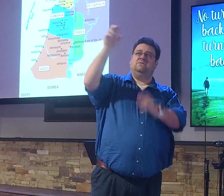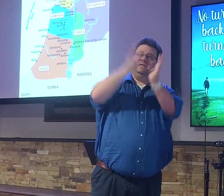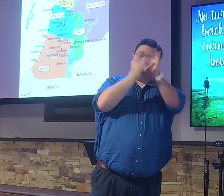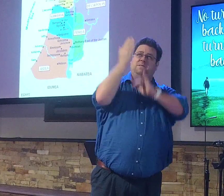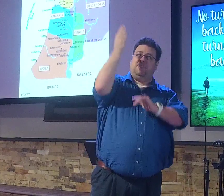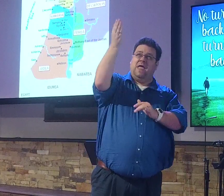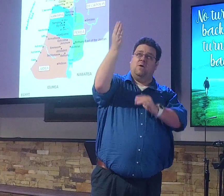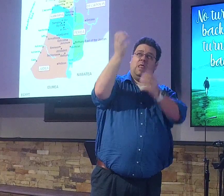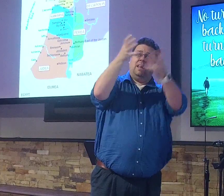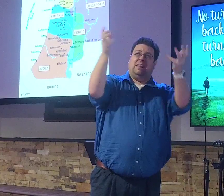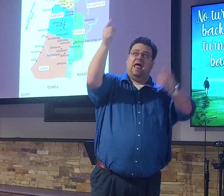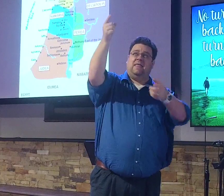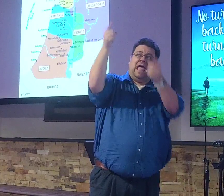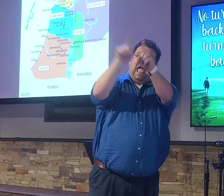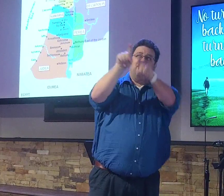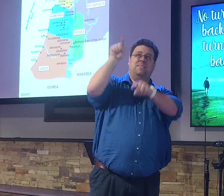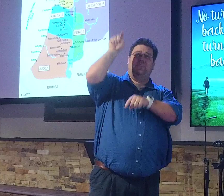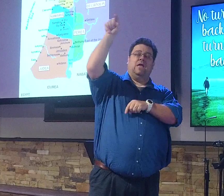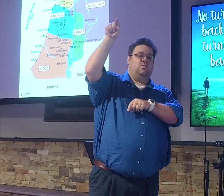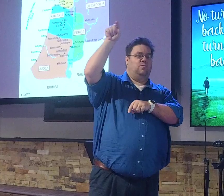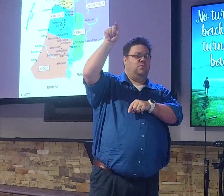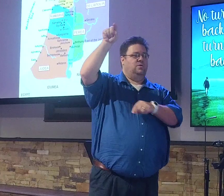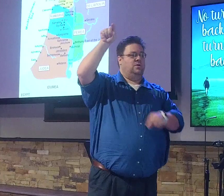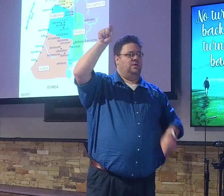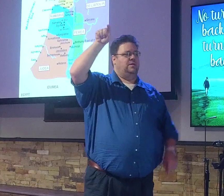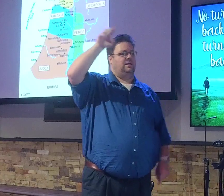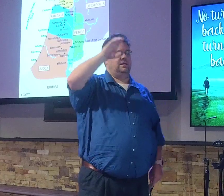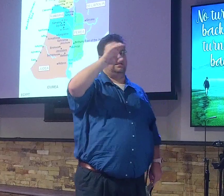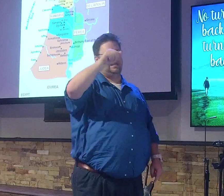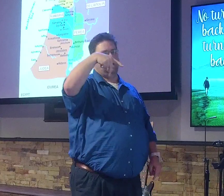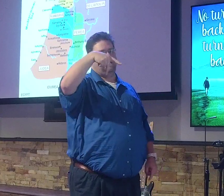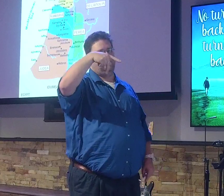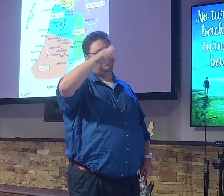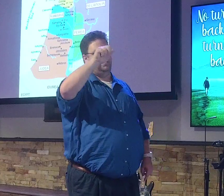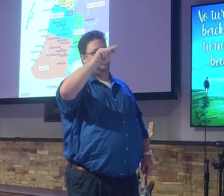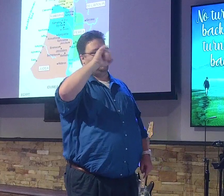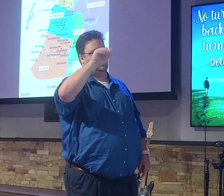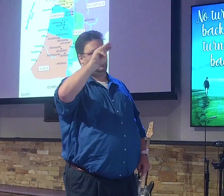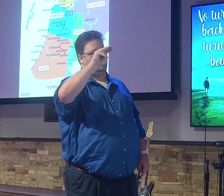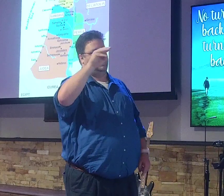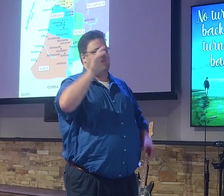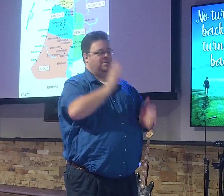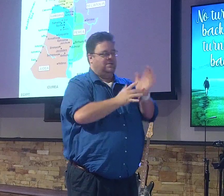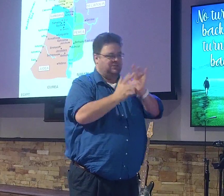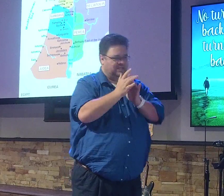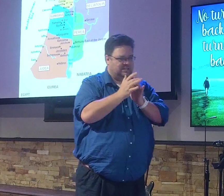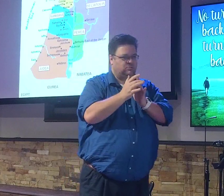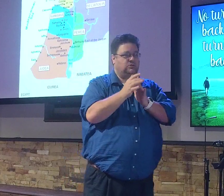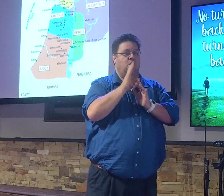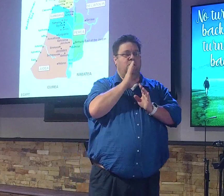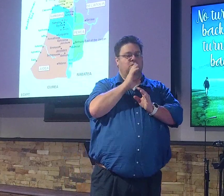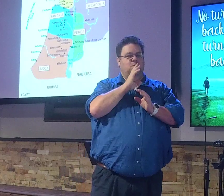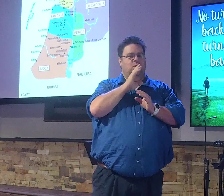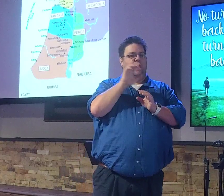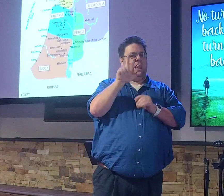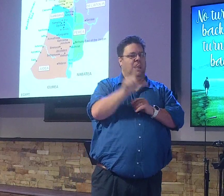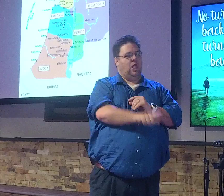this story takes place. And this is one of those areas and cities where Jesus ministered to the, quote, lower class, right? Because that was